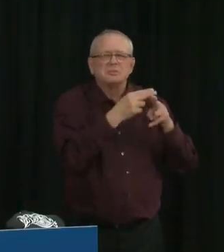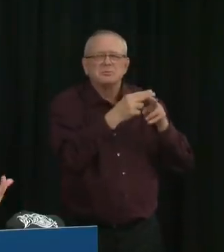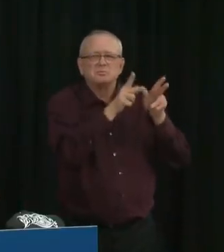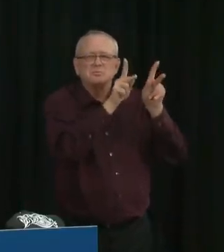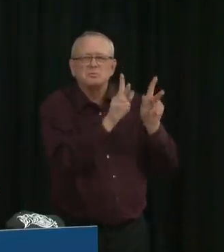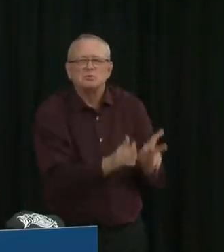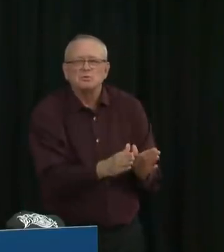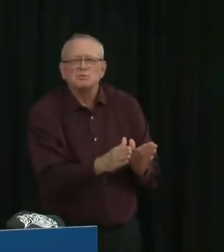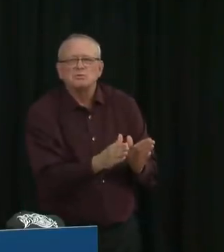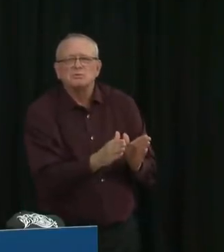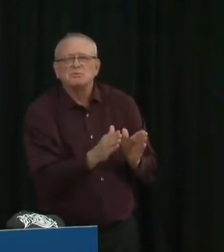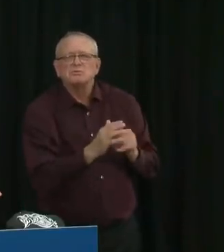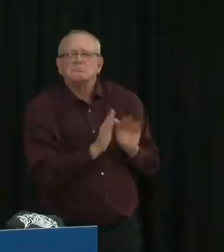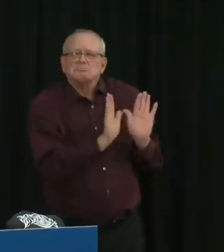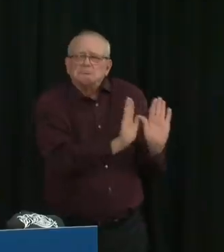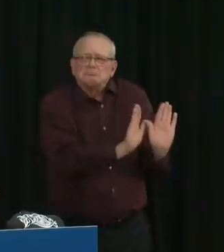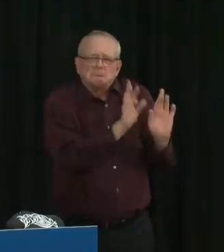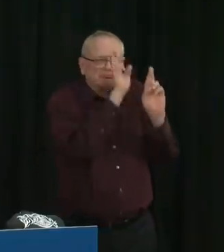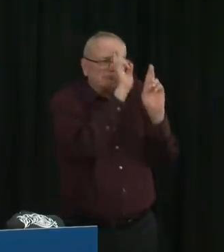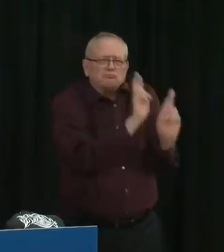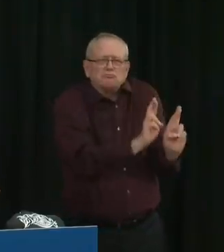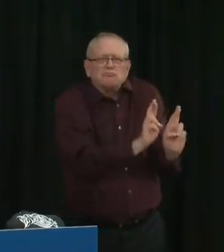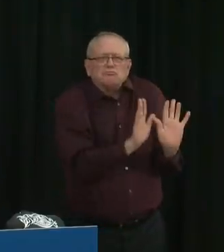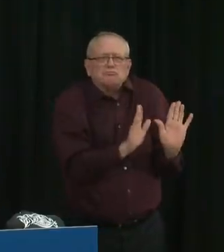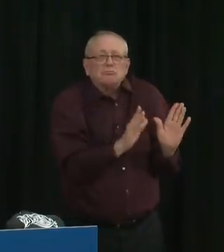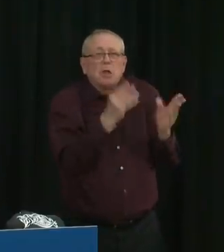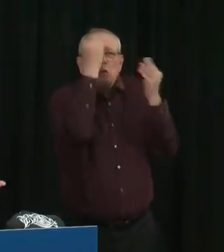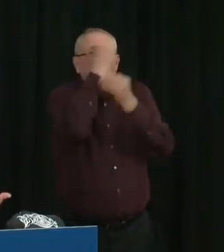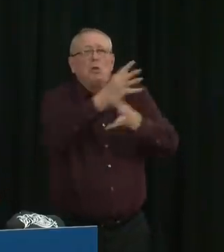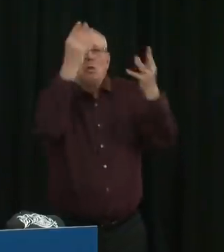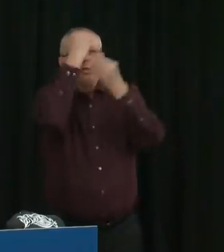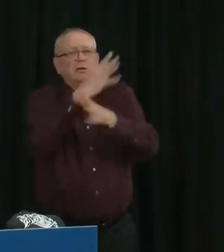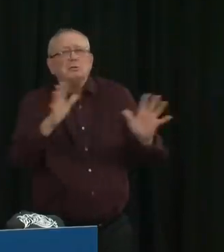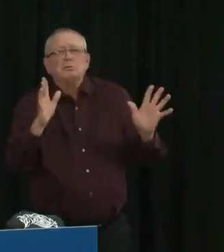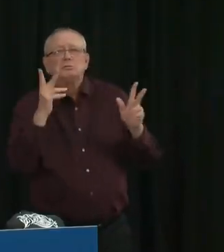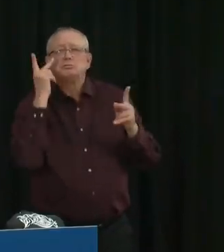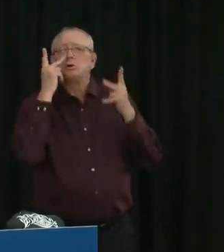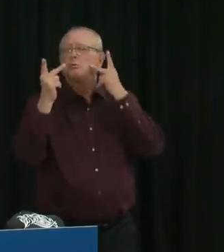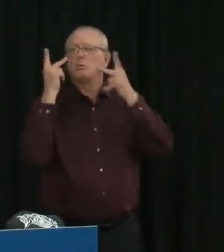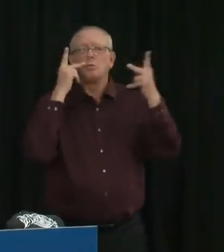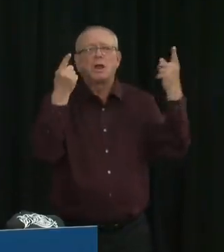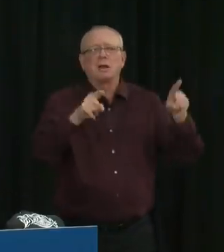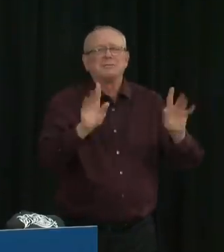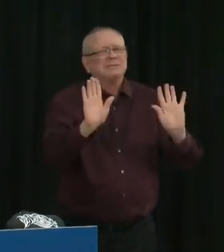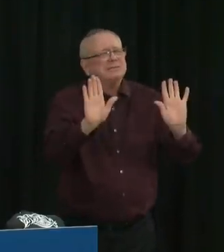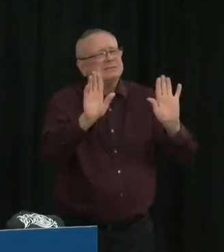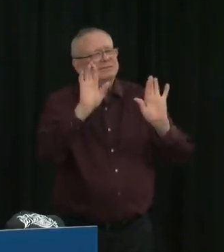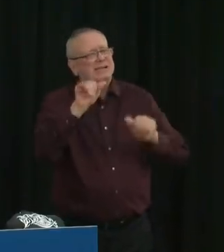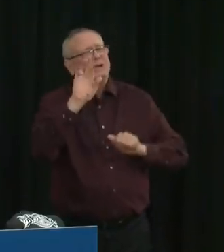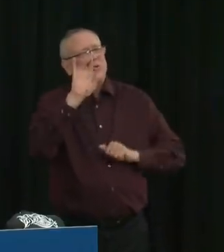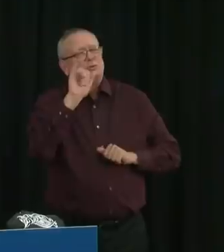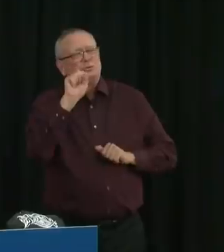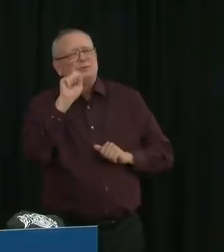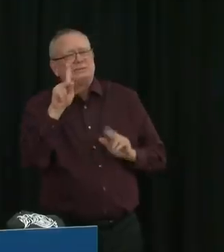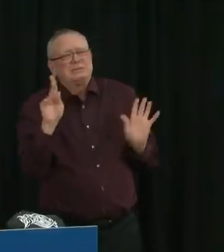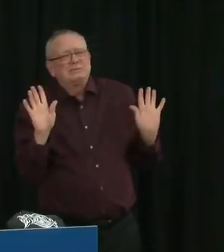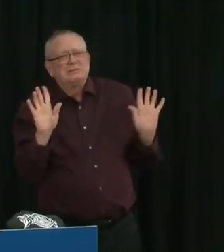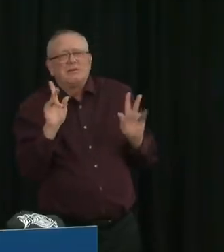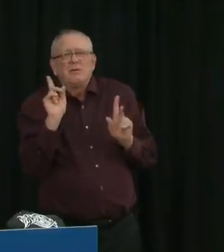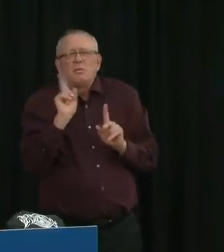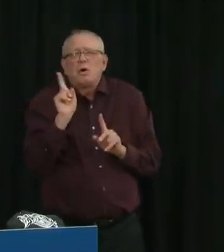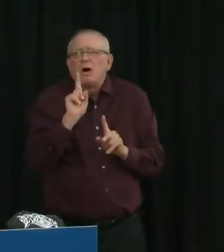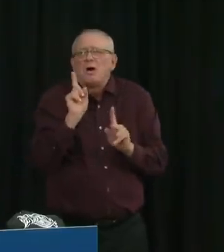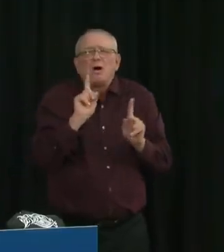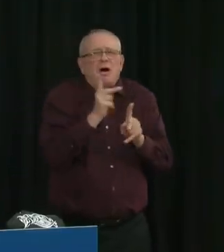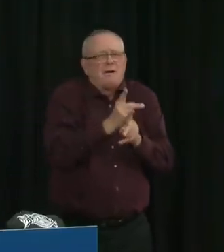general information to the public about what kinds of risks we're seeing in our population in Alberta. And so that, again,